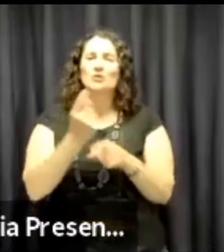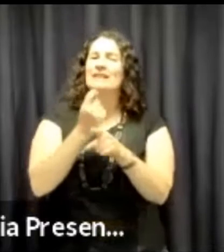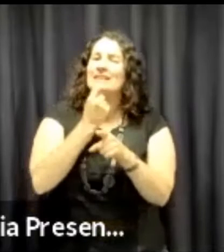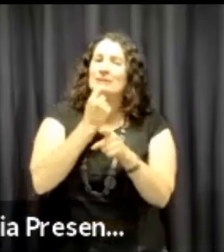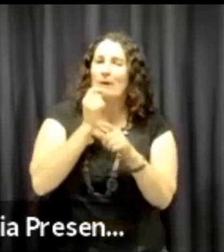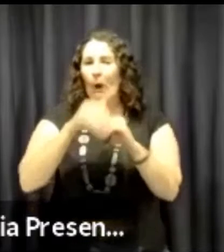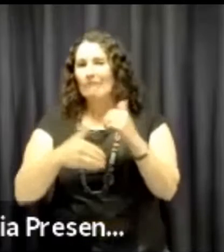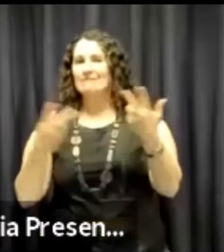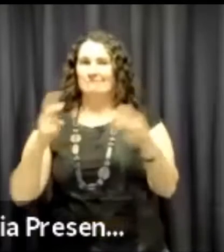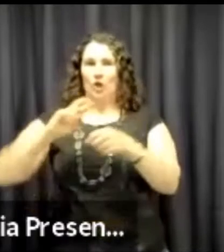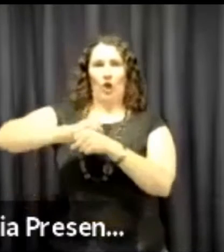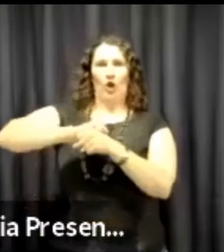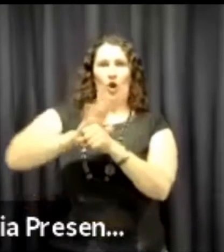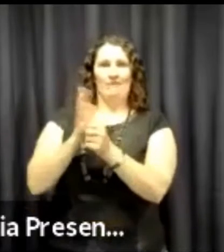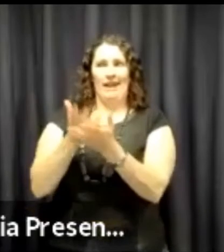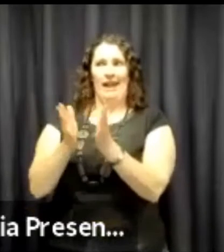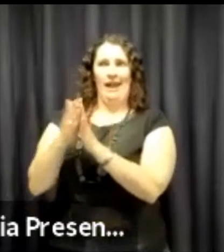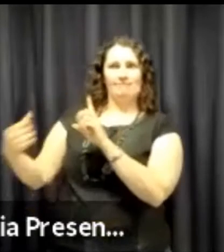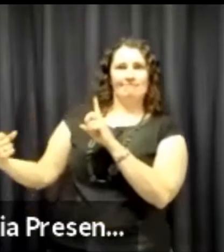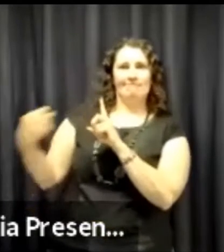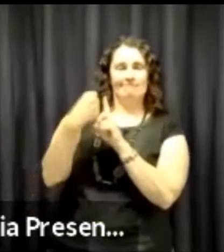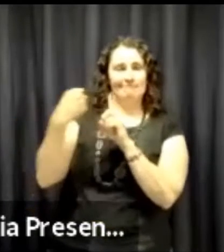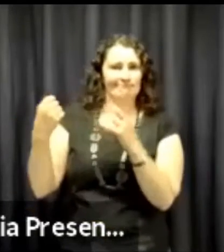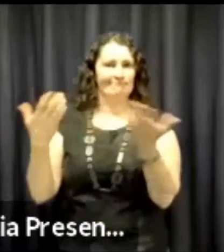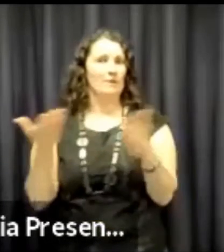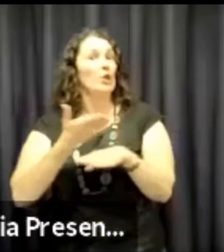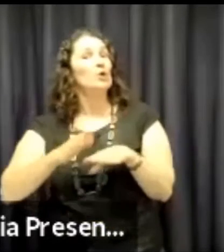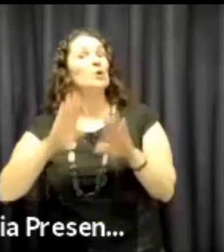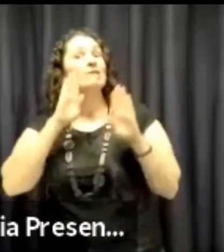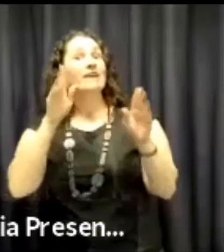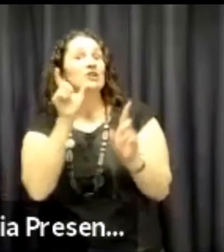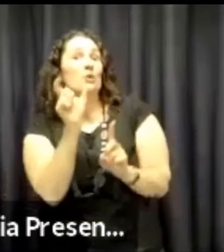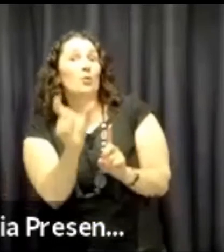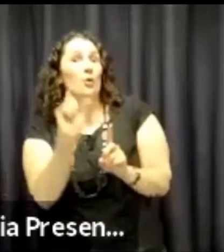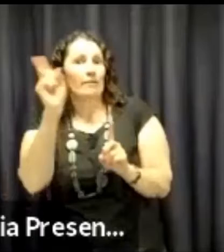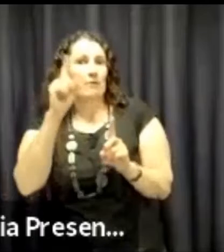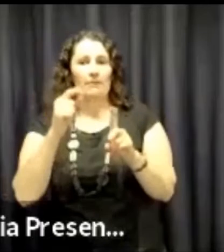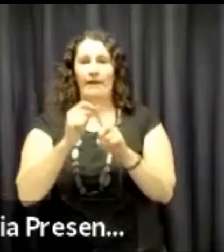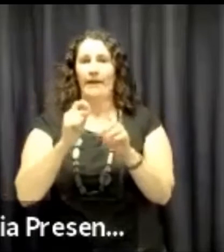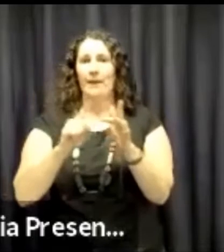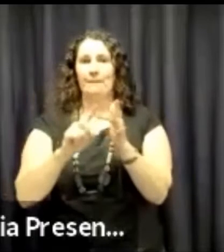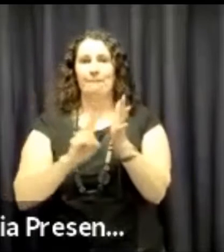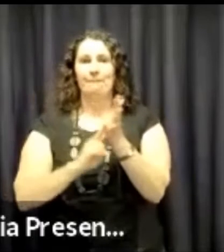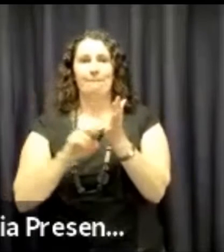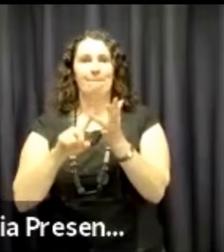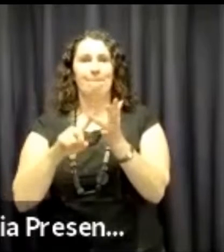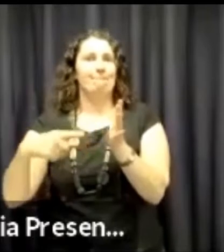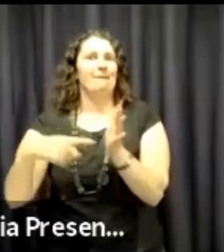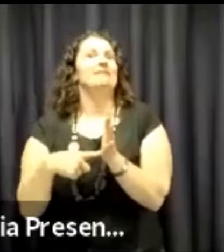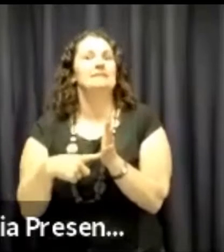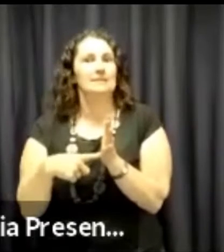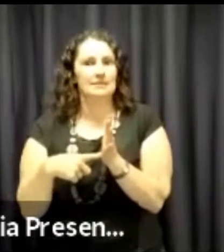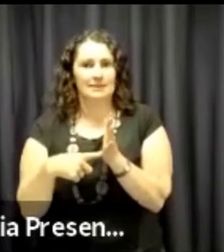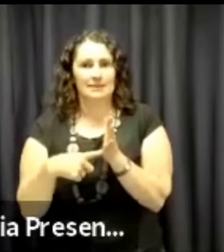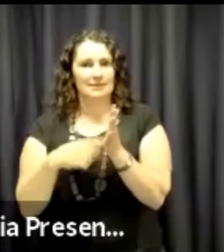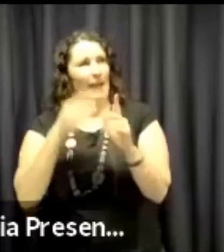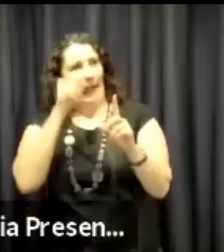And Cathy would have mentioned previously around the issues of COVID and the impact and the new buzzword is pivot.